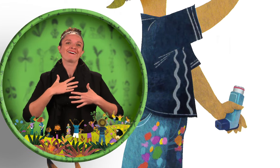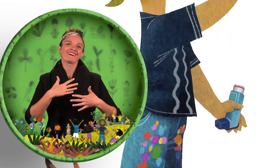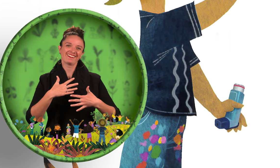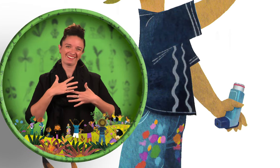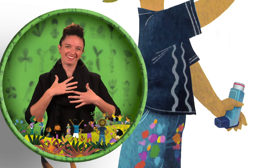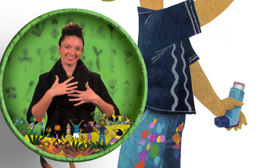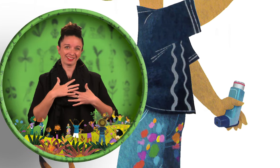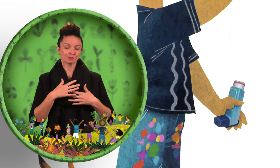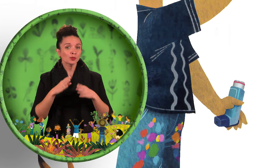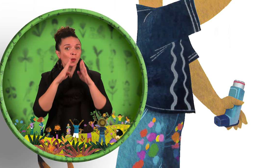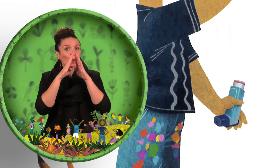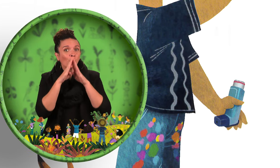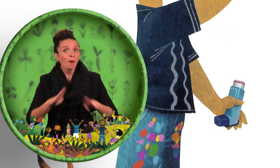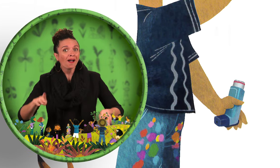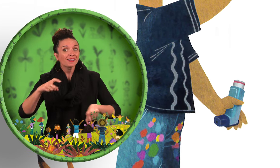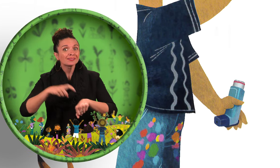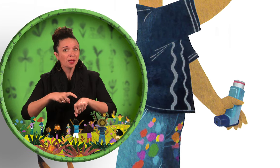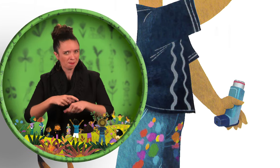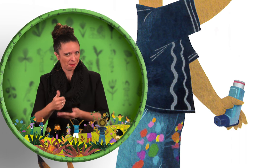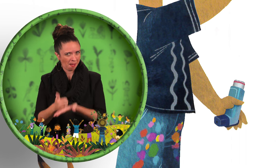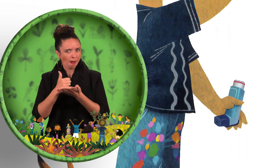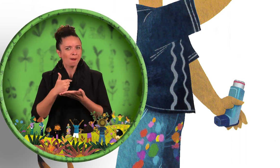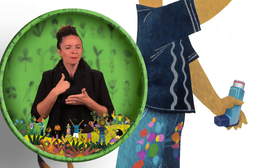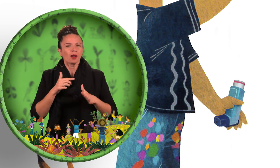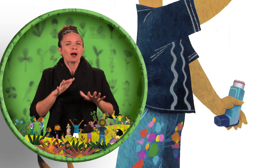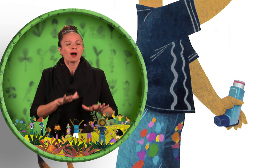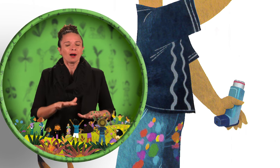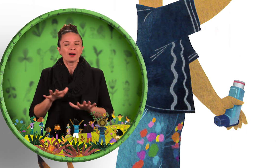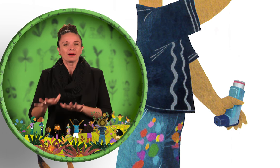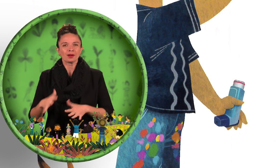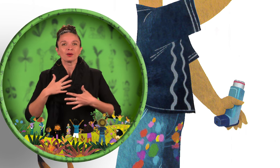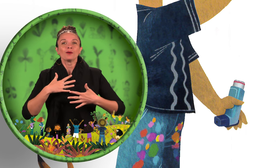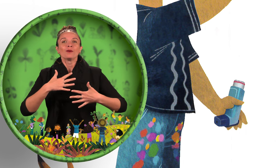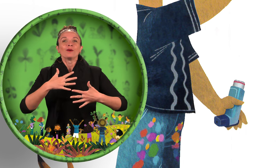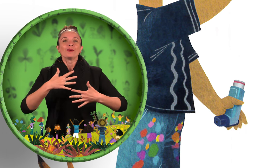Quiet time helps me slow down and catch my breath.